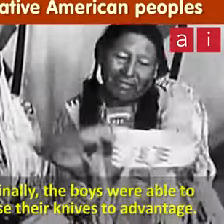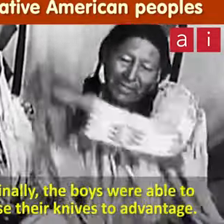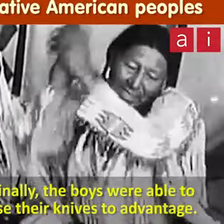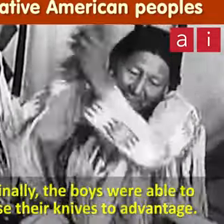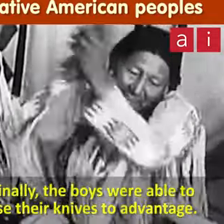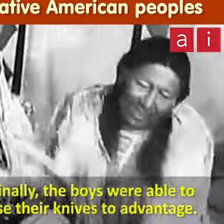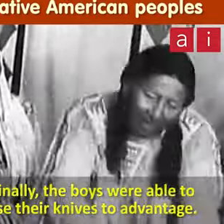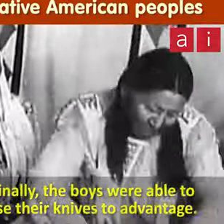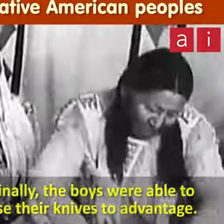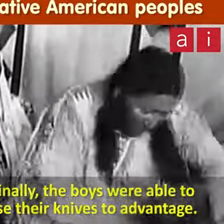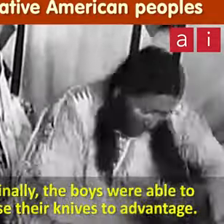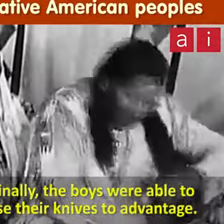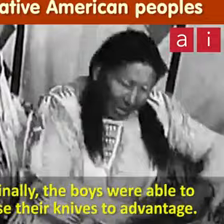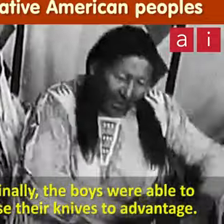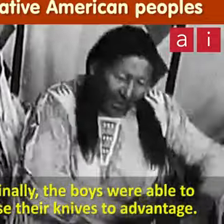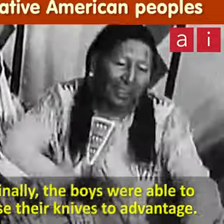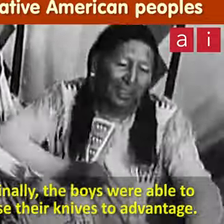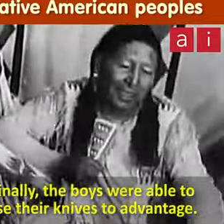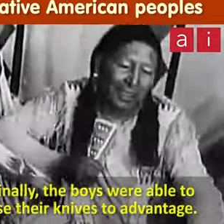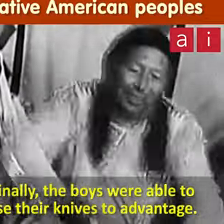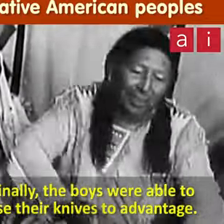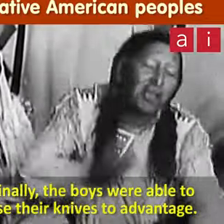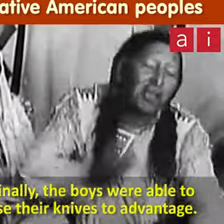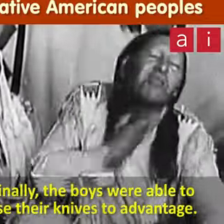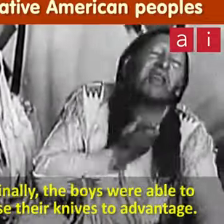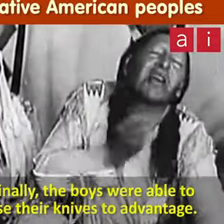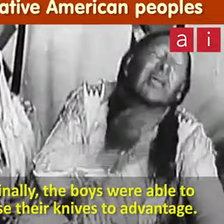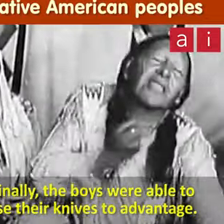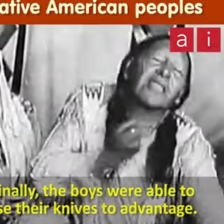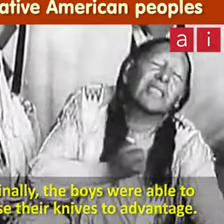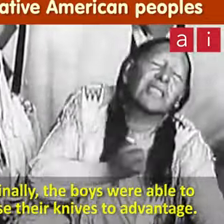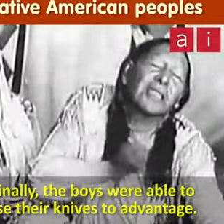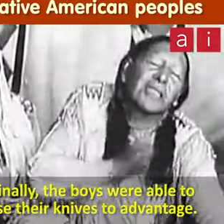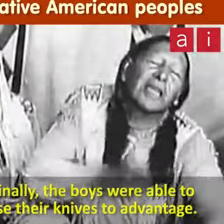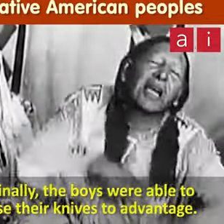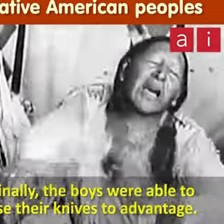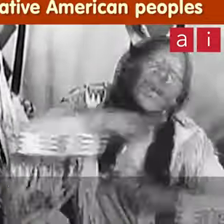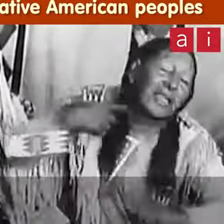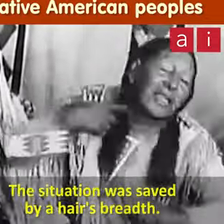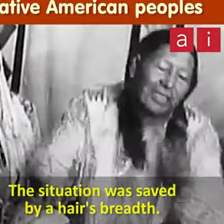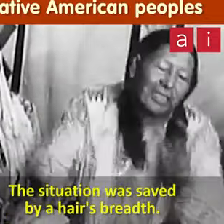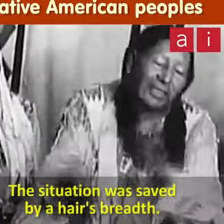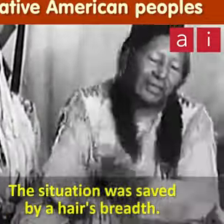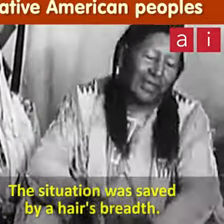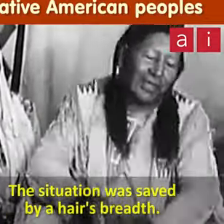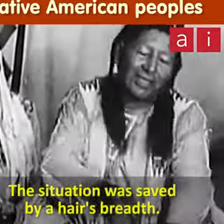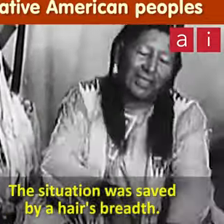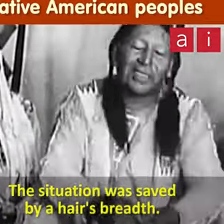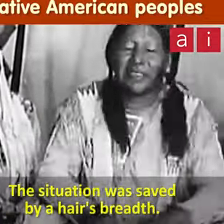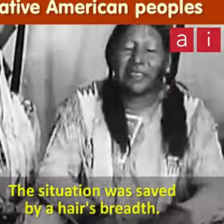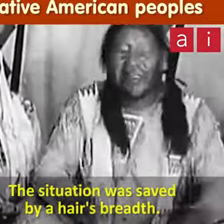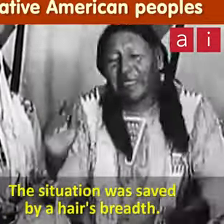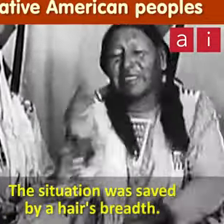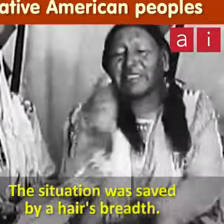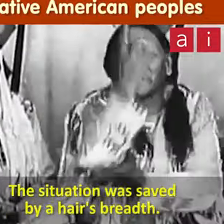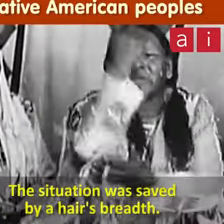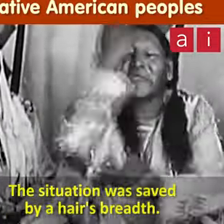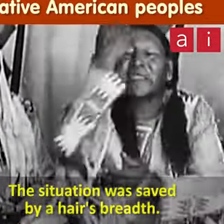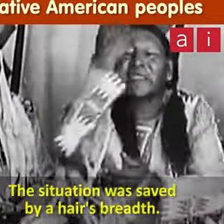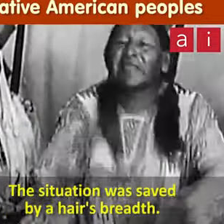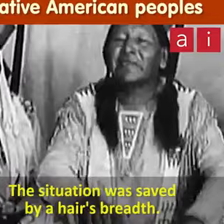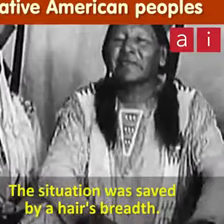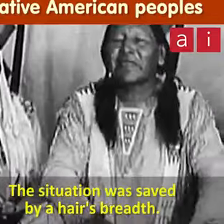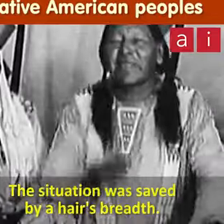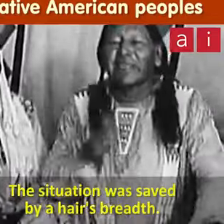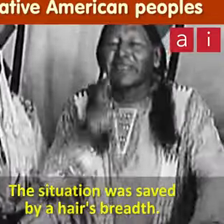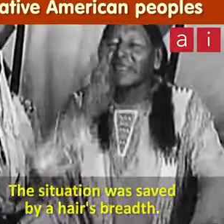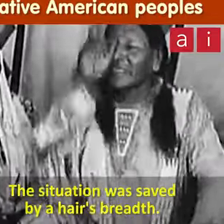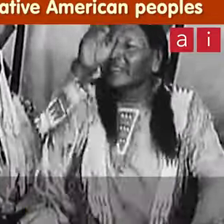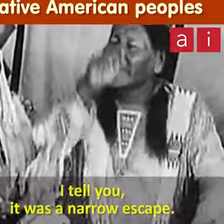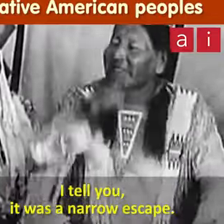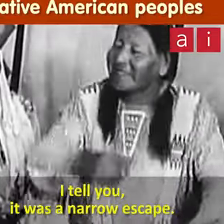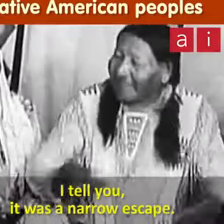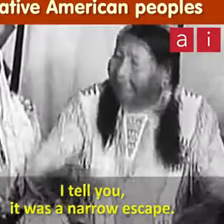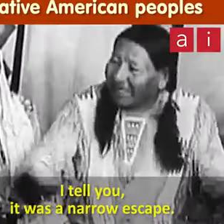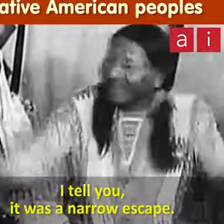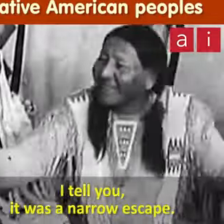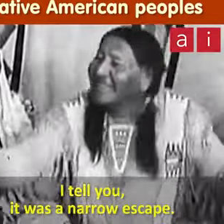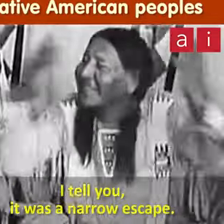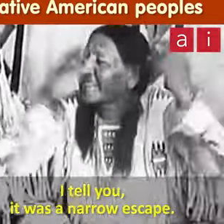Only the boys ready to use their knives to advantage. The situation is safe, here's them. I tell you, it was